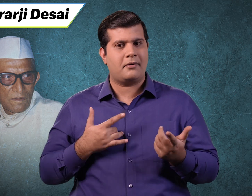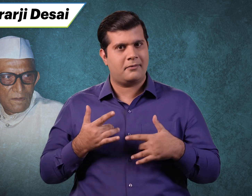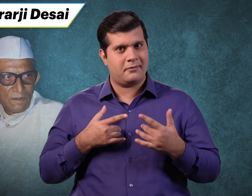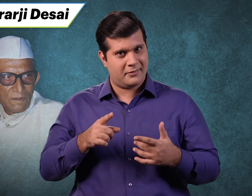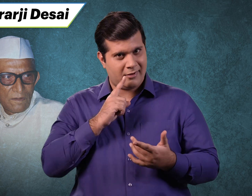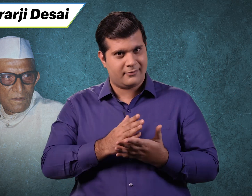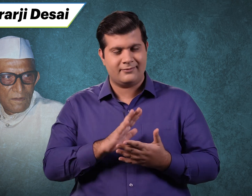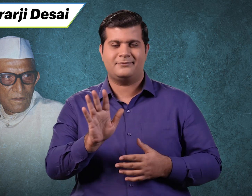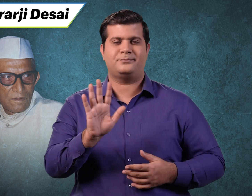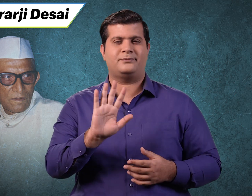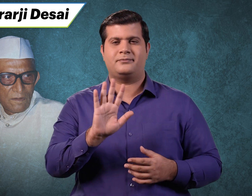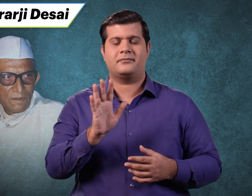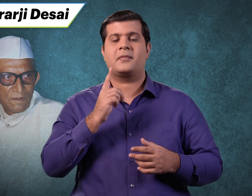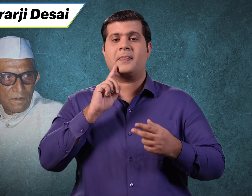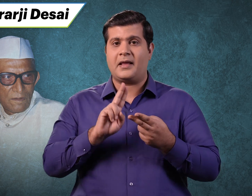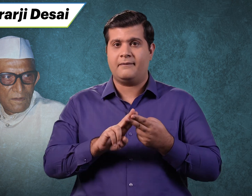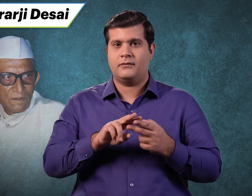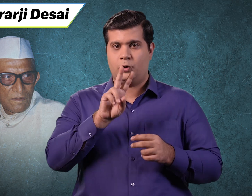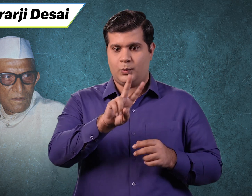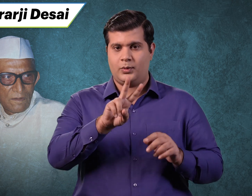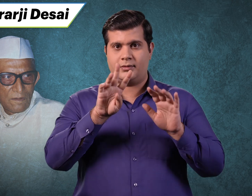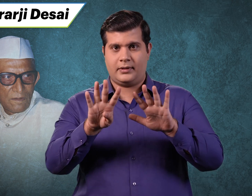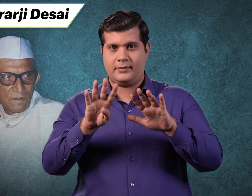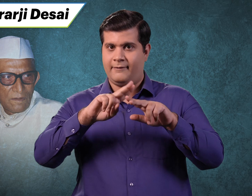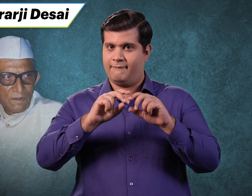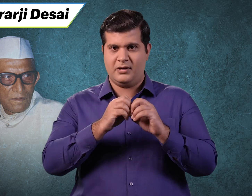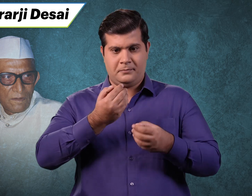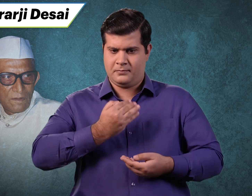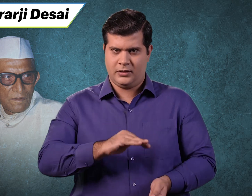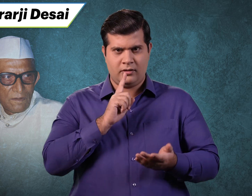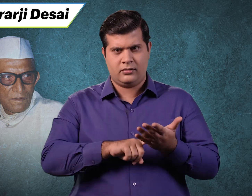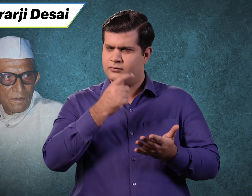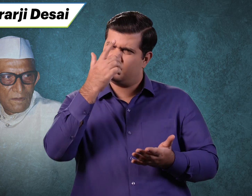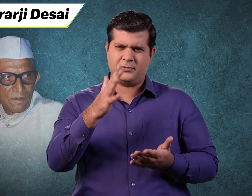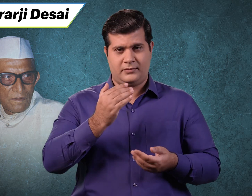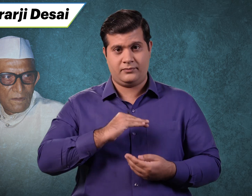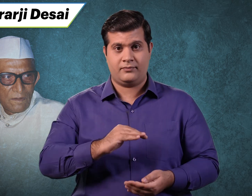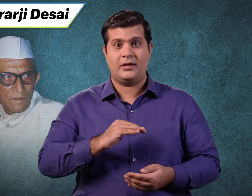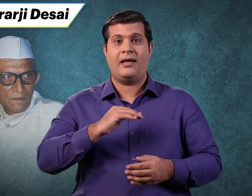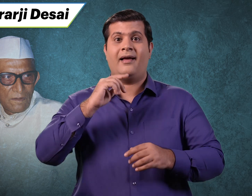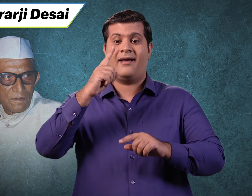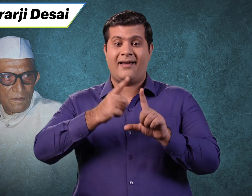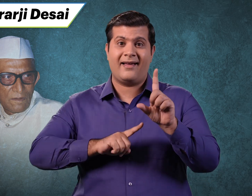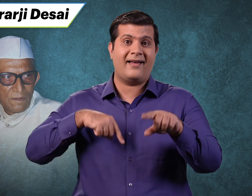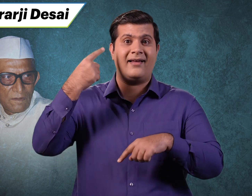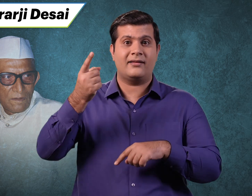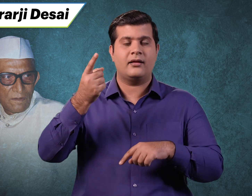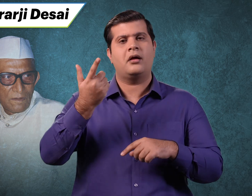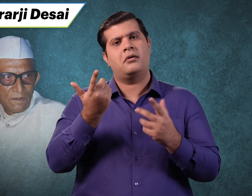Exciting but that's not the truth. If you are born on 29th February then you celebrate it on